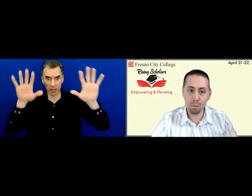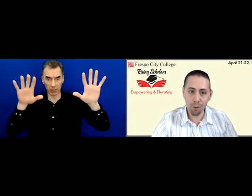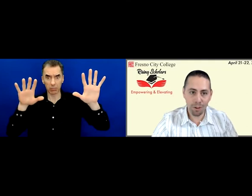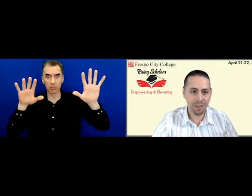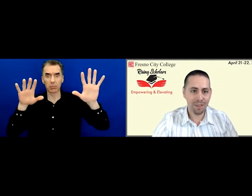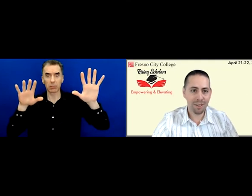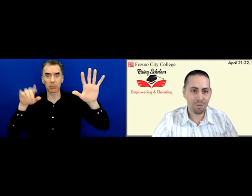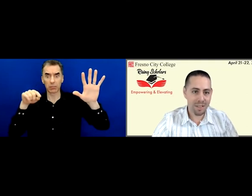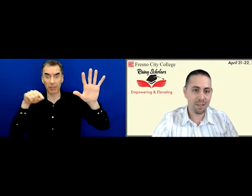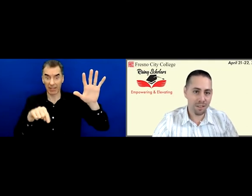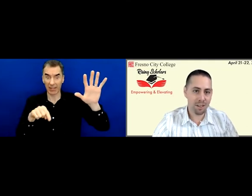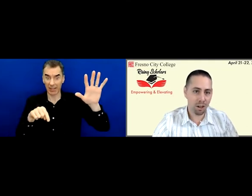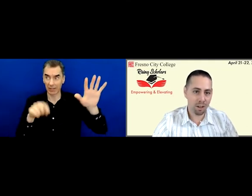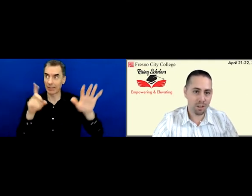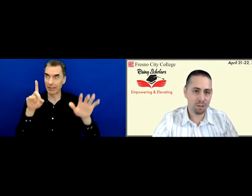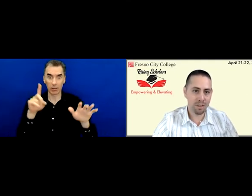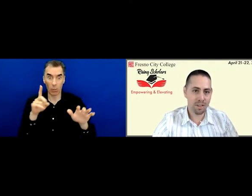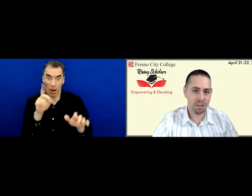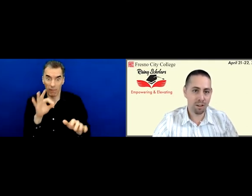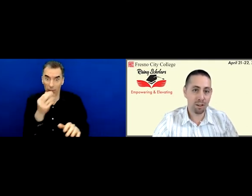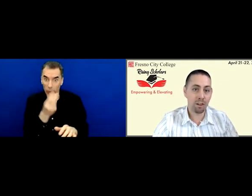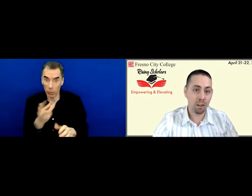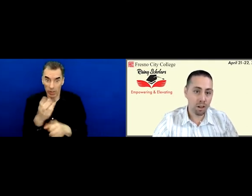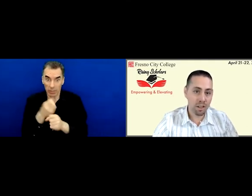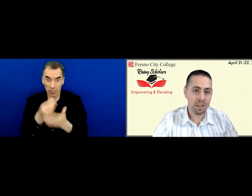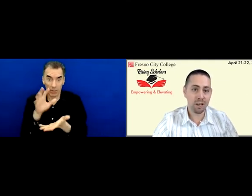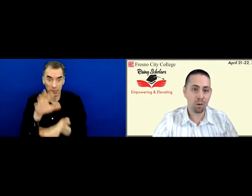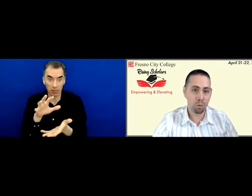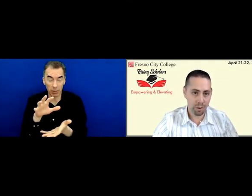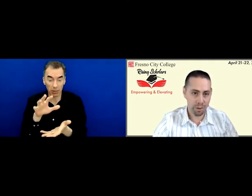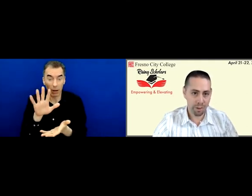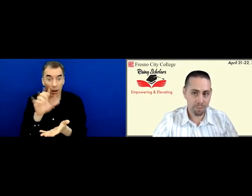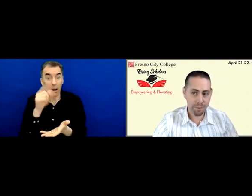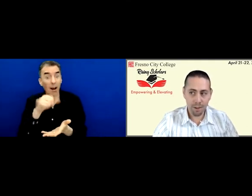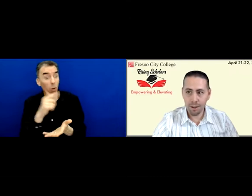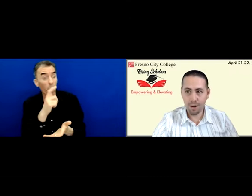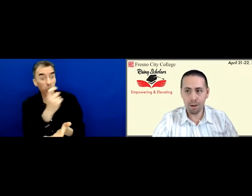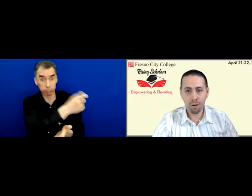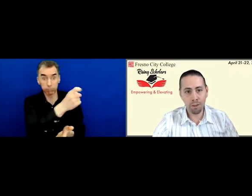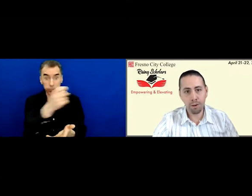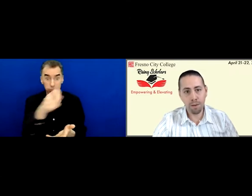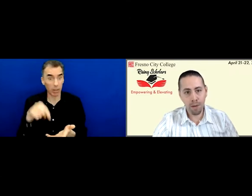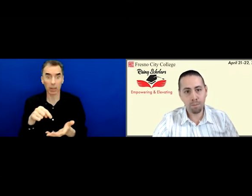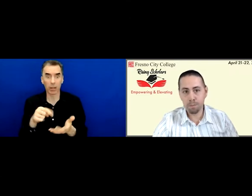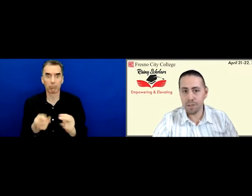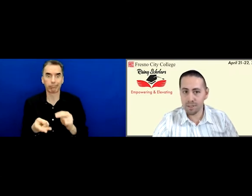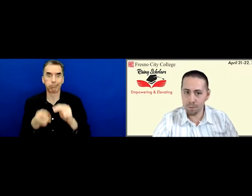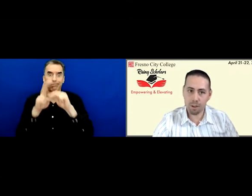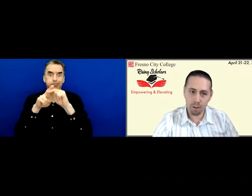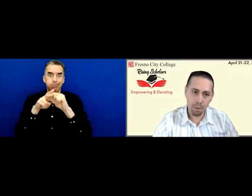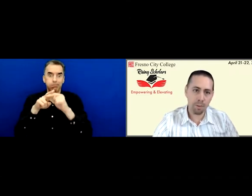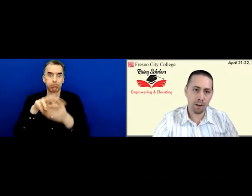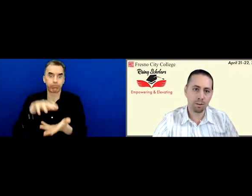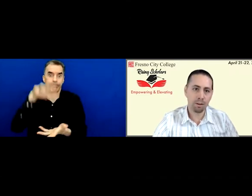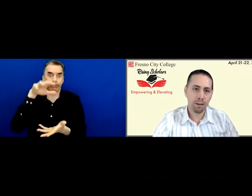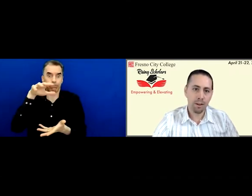Even more, Fresno City College received the largest award. Now, although that might be something